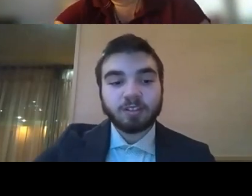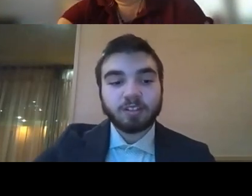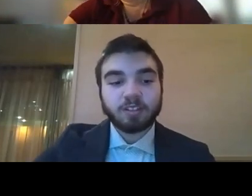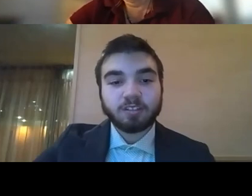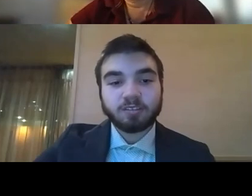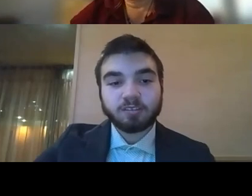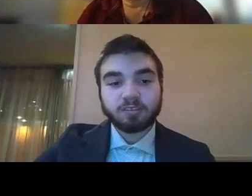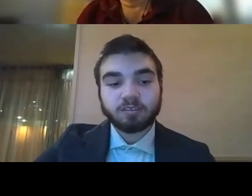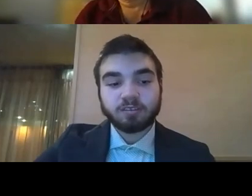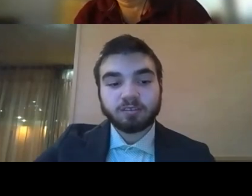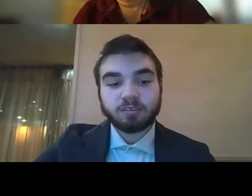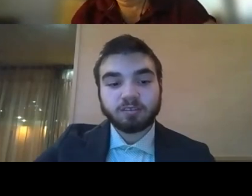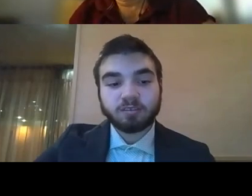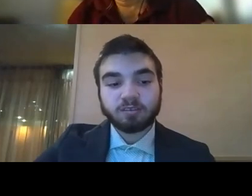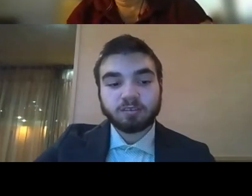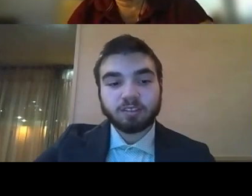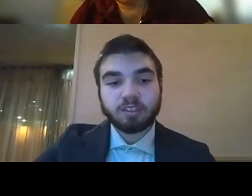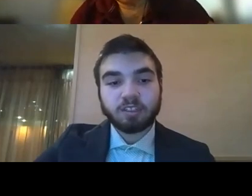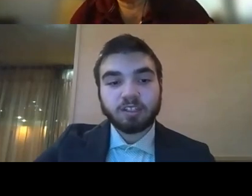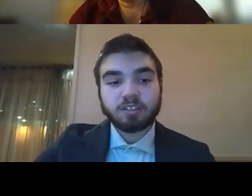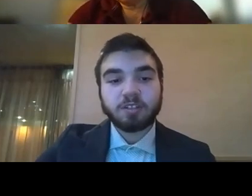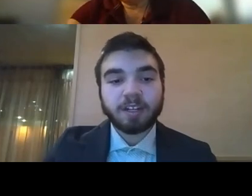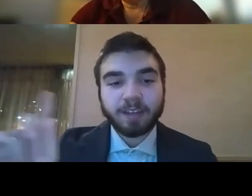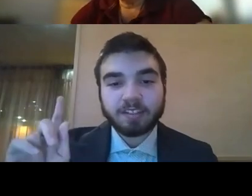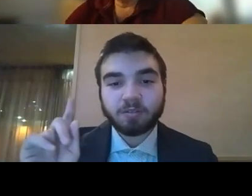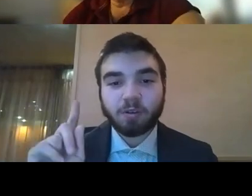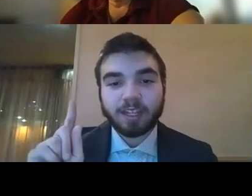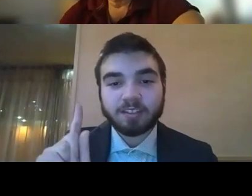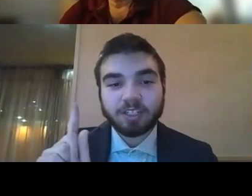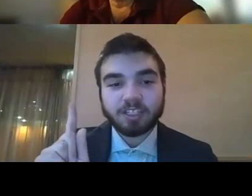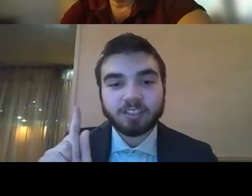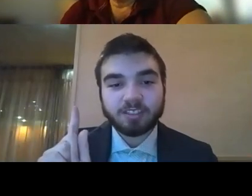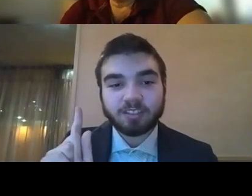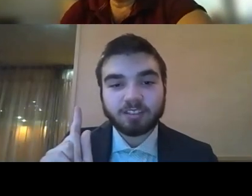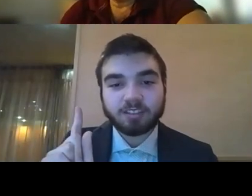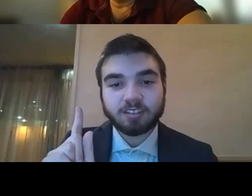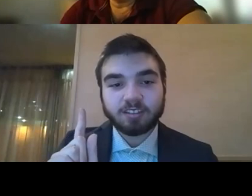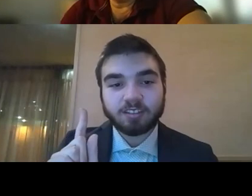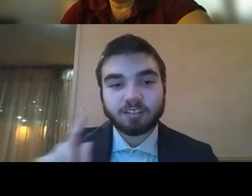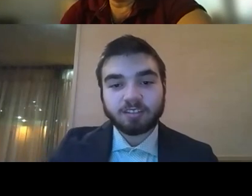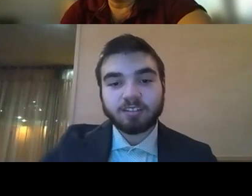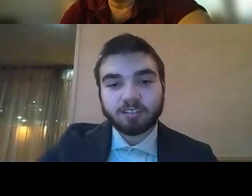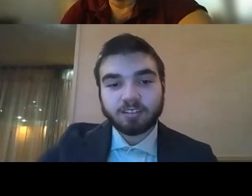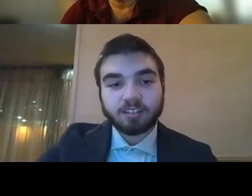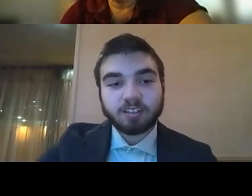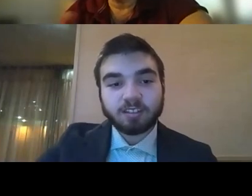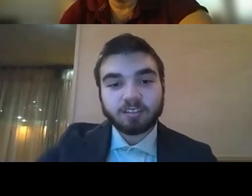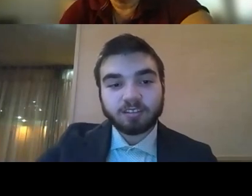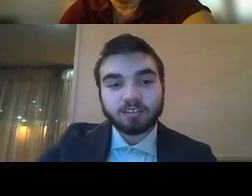Thank you all for joining us. Have a great weekend, everyone. Okay. Thank you. Hey, four weeks and you guys are done.